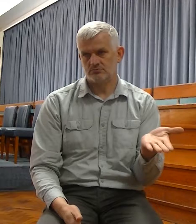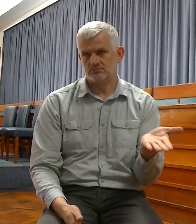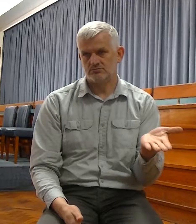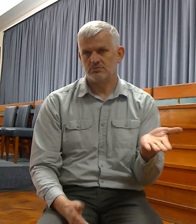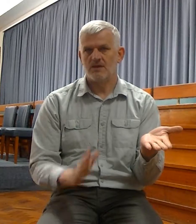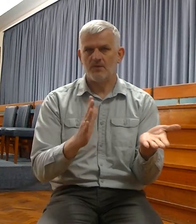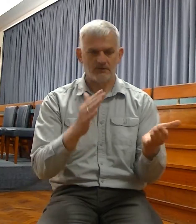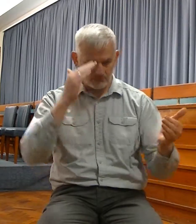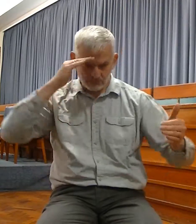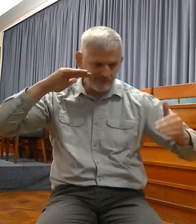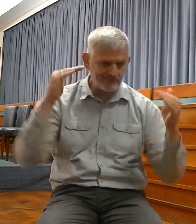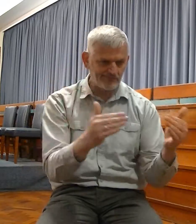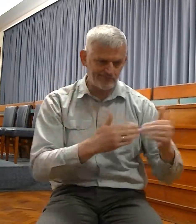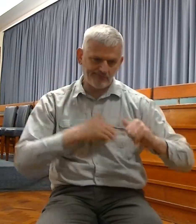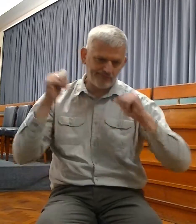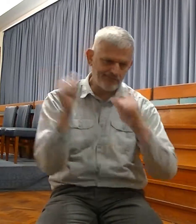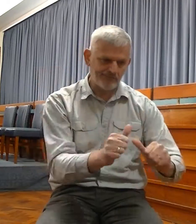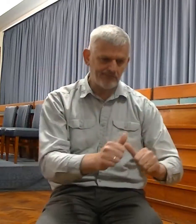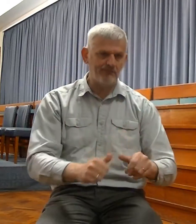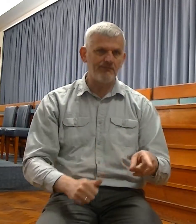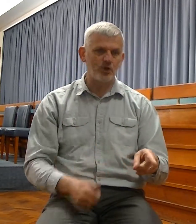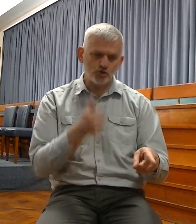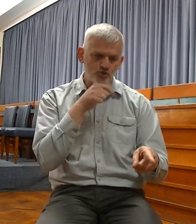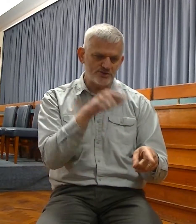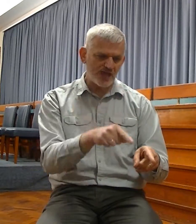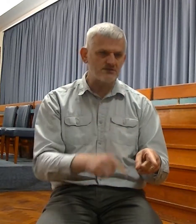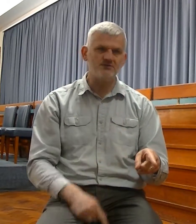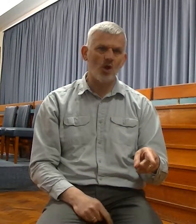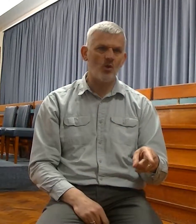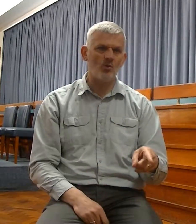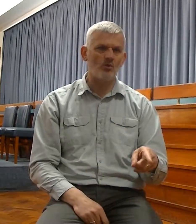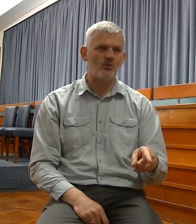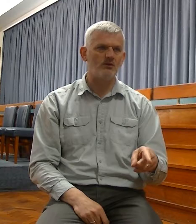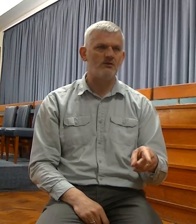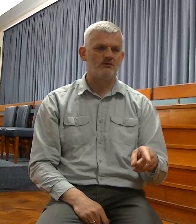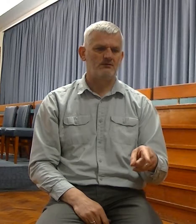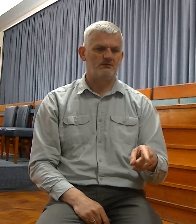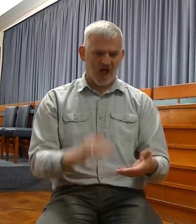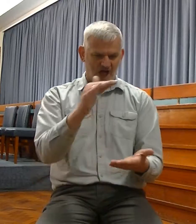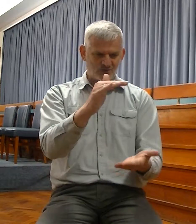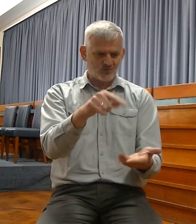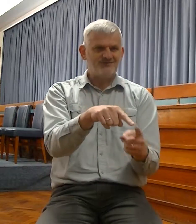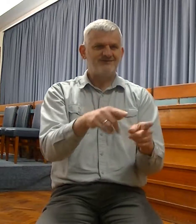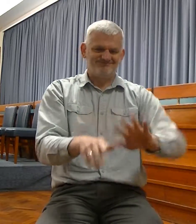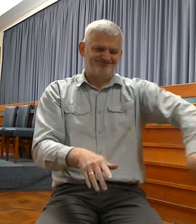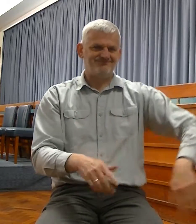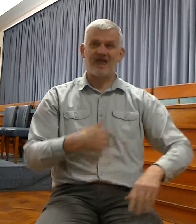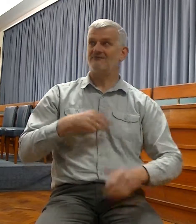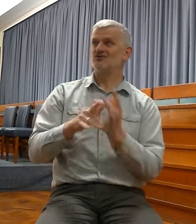central feature in our worship. Symbols are done away with, because now we have Christ, who was represented